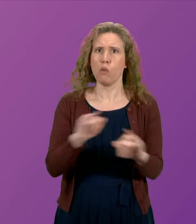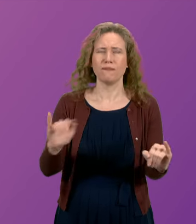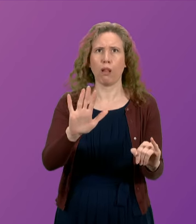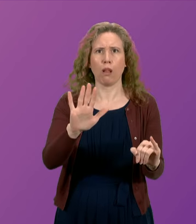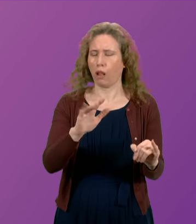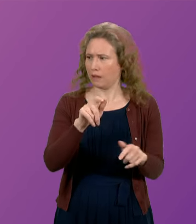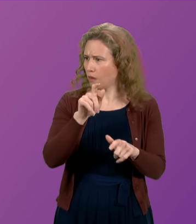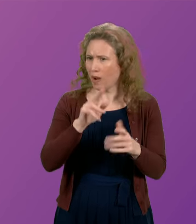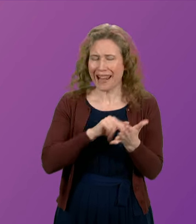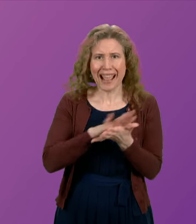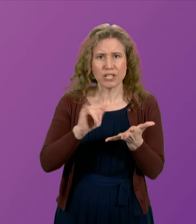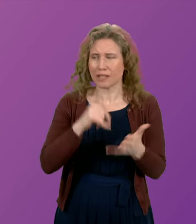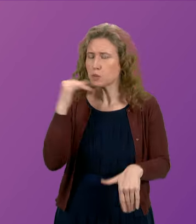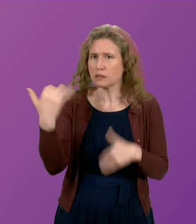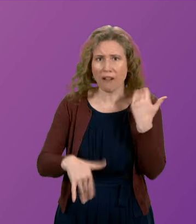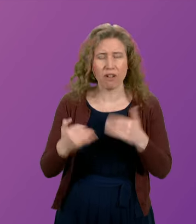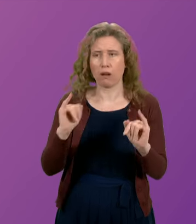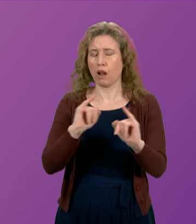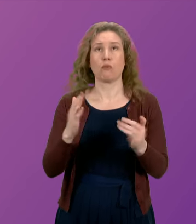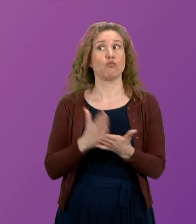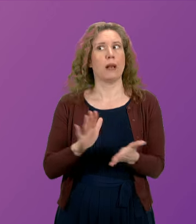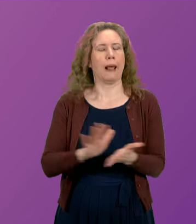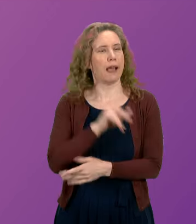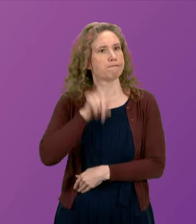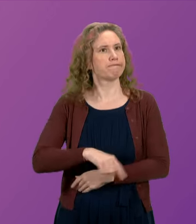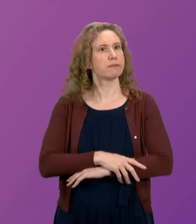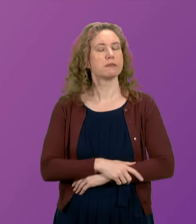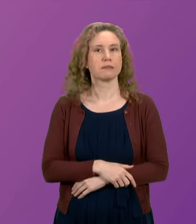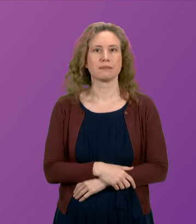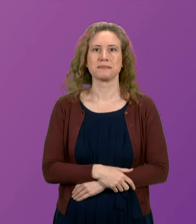catastrophic for the National Health Service, and I'm really glad I didn't do it.